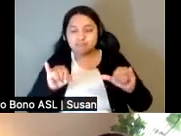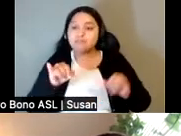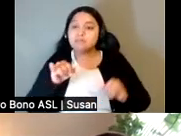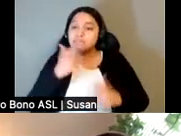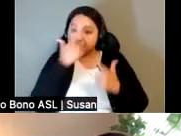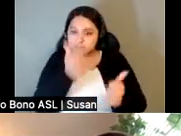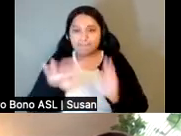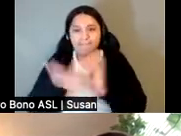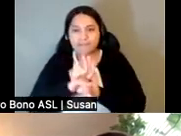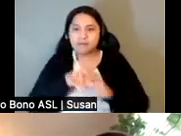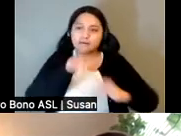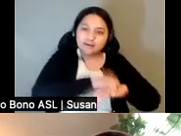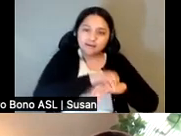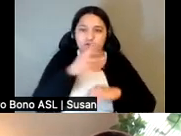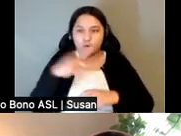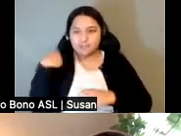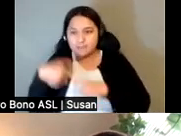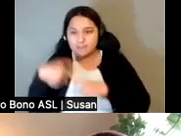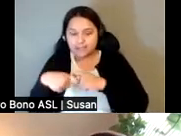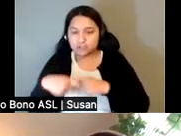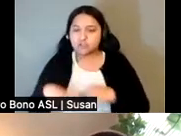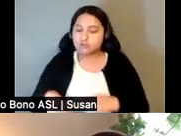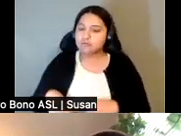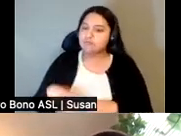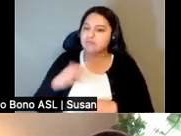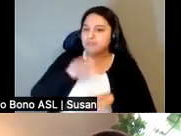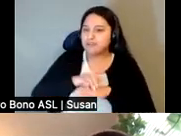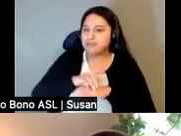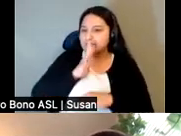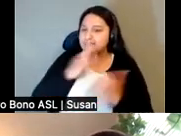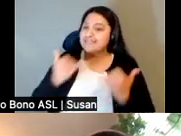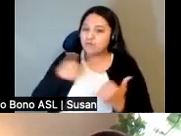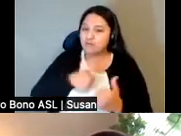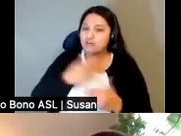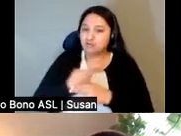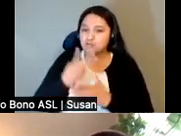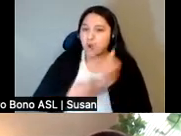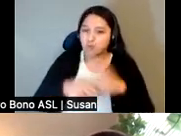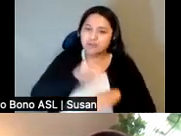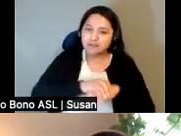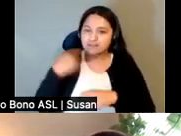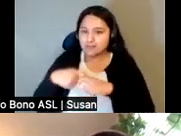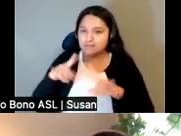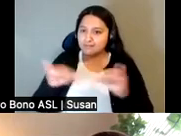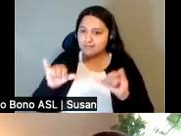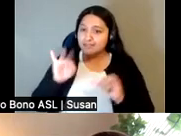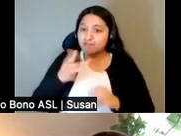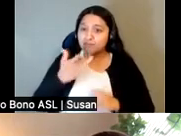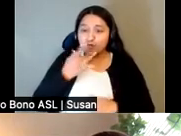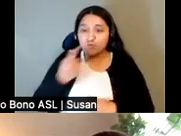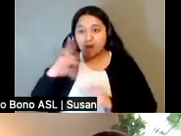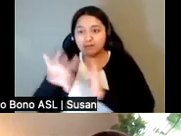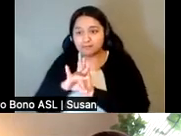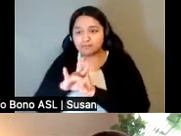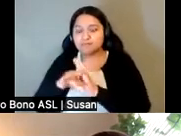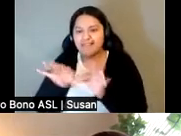pronto. Today, both English and Spanish will be actively used, so those who prefer to participate in one language will choose